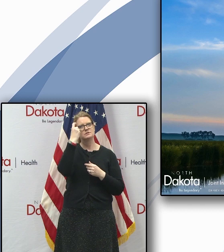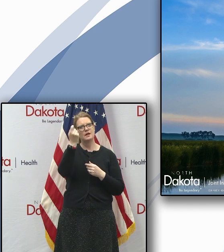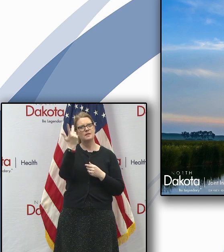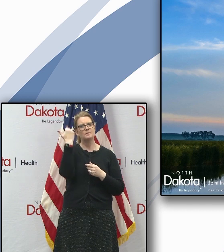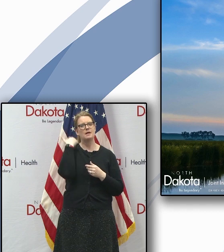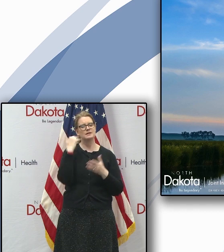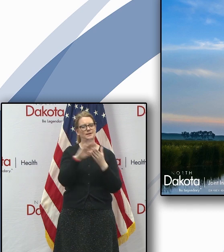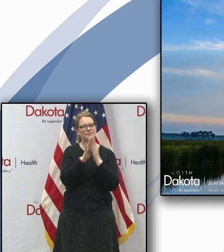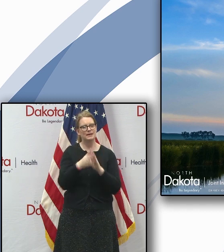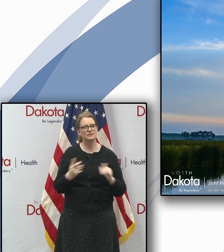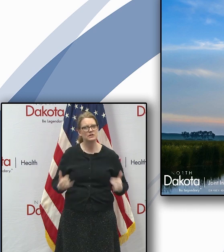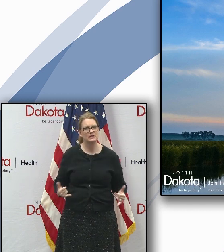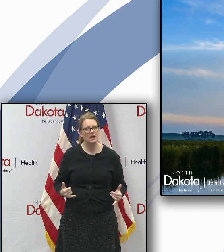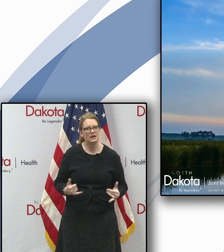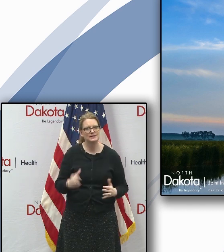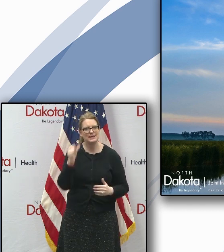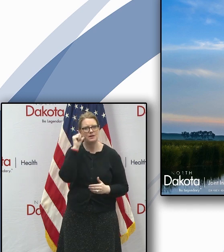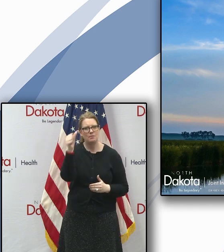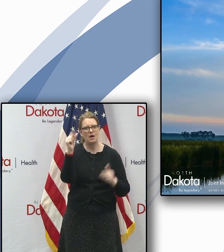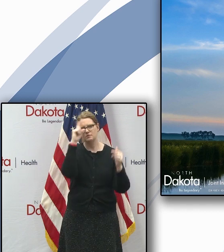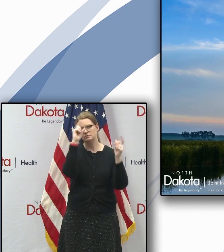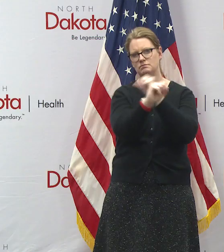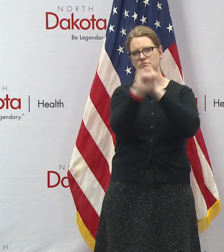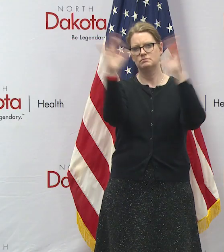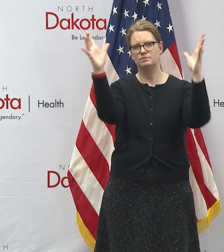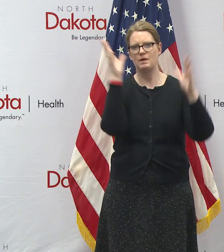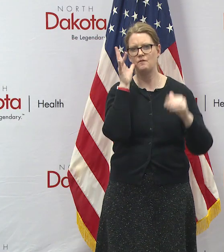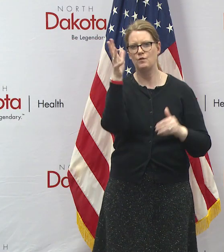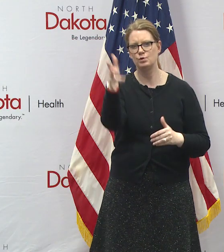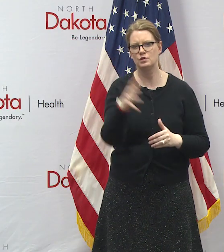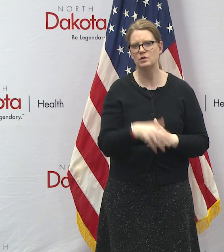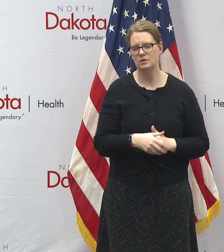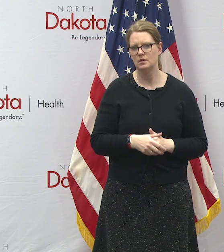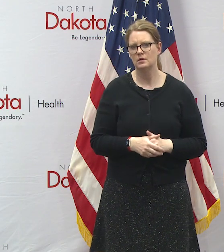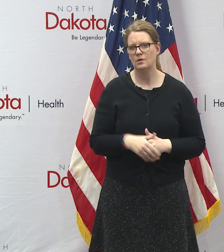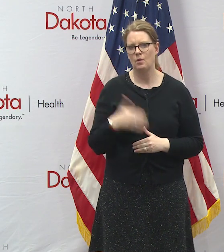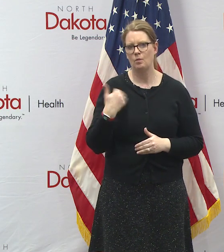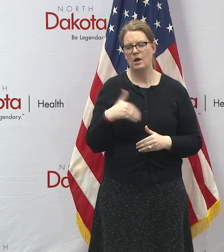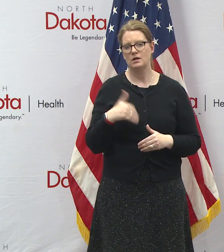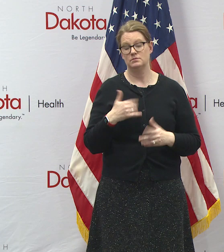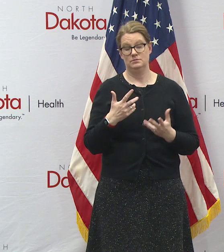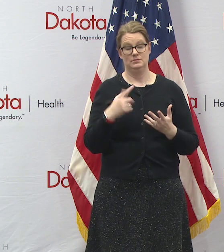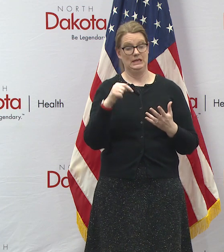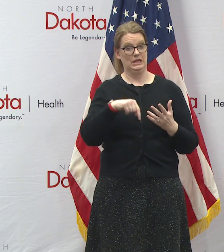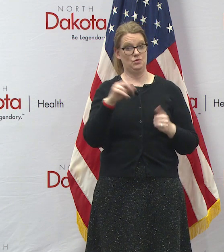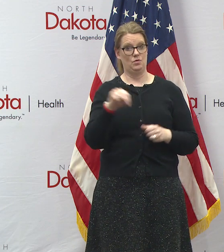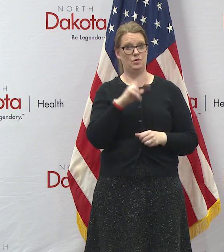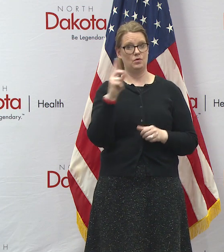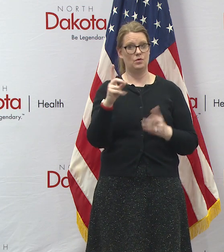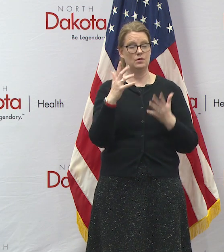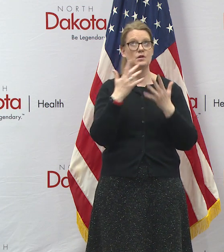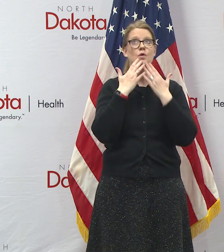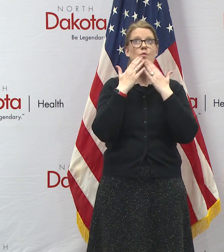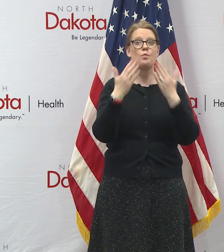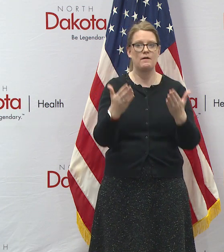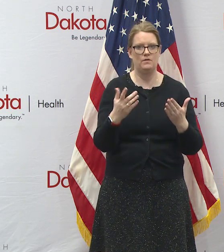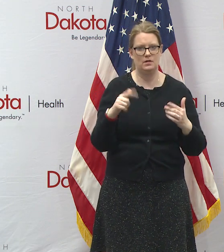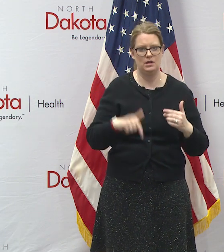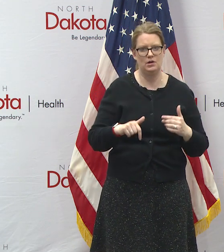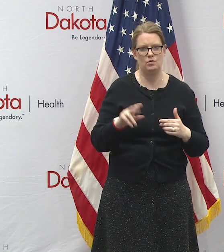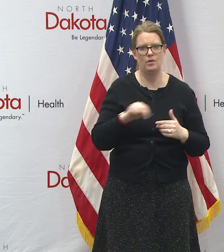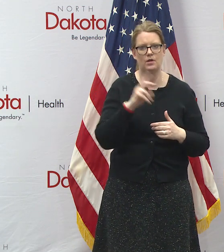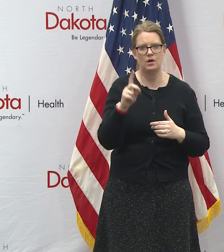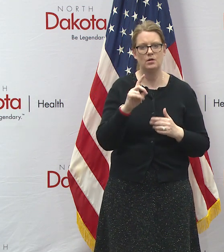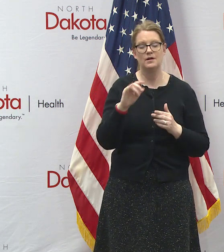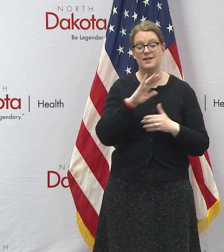just say again we've got so much to be grateful here in north dakota including all the people that are